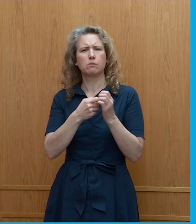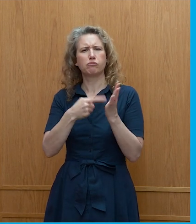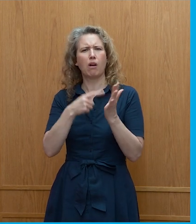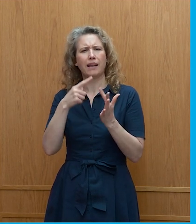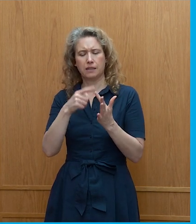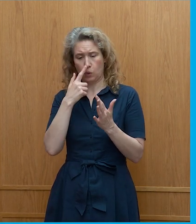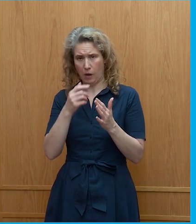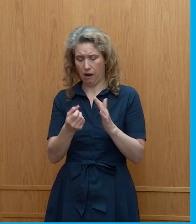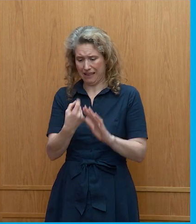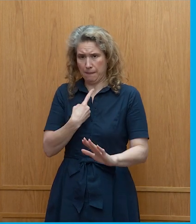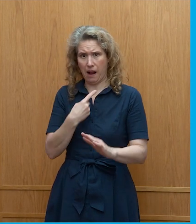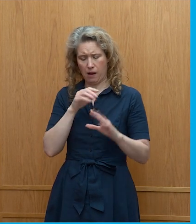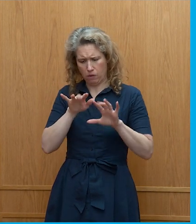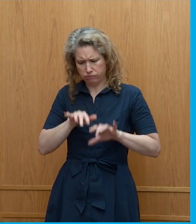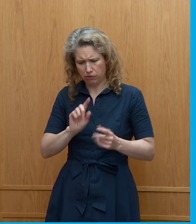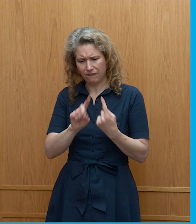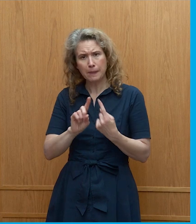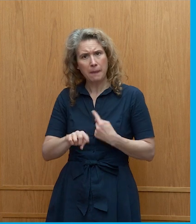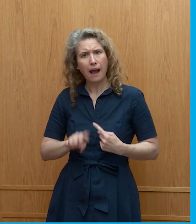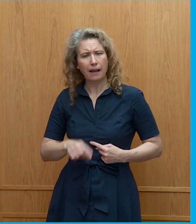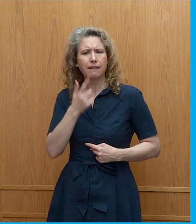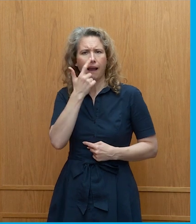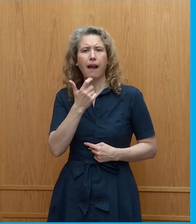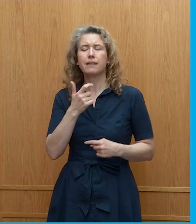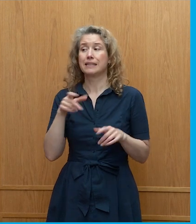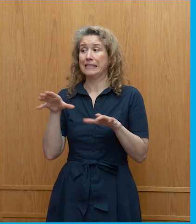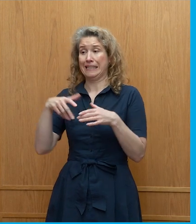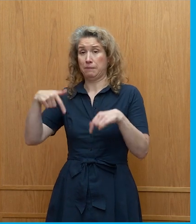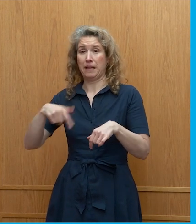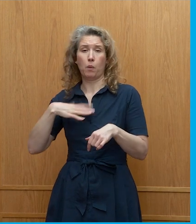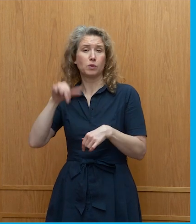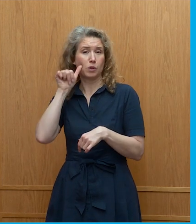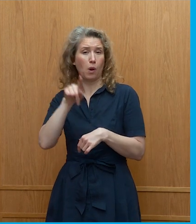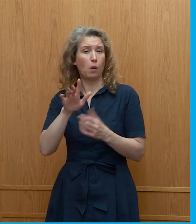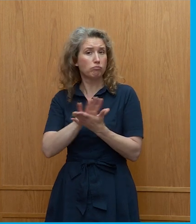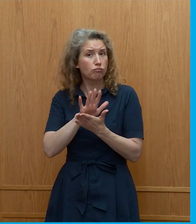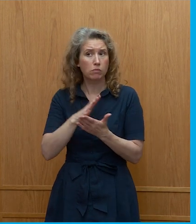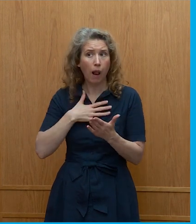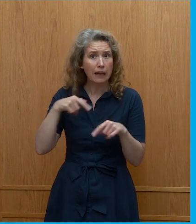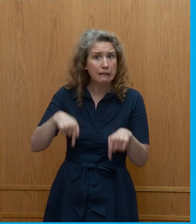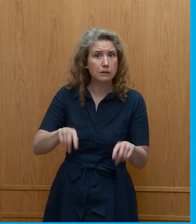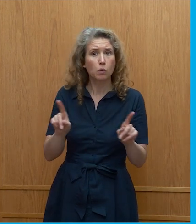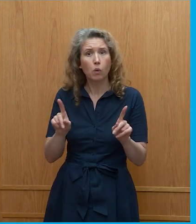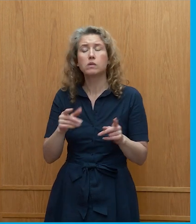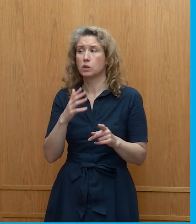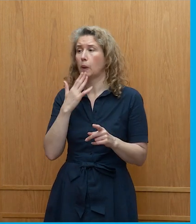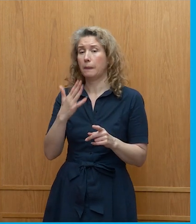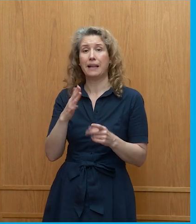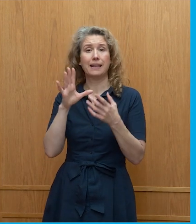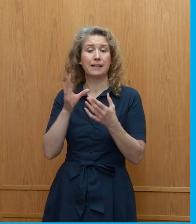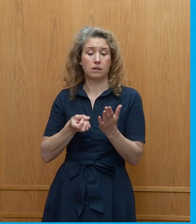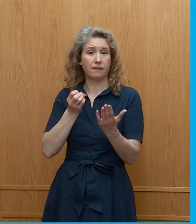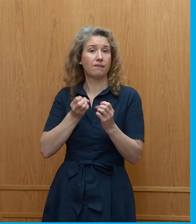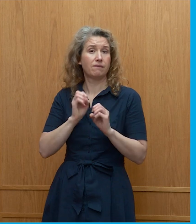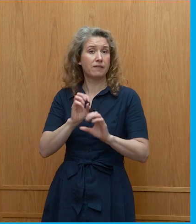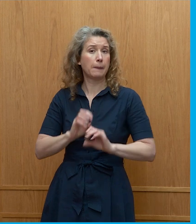back on the festival of politics the team are really keen to to hear your thoughts so please do contribute to